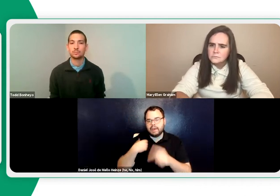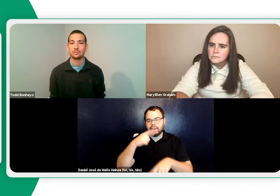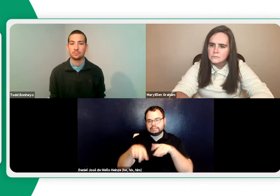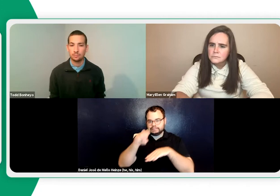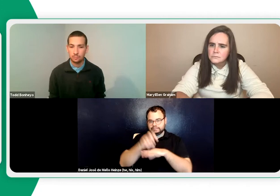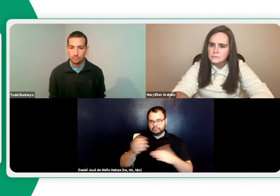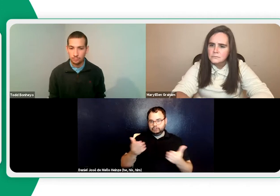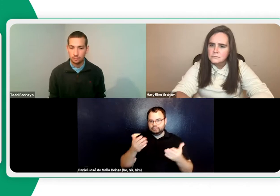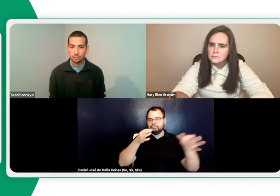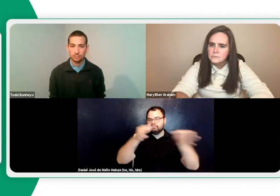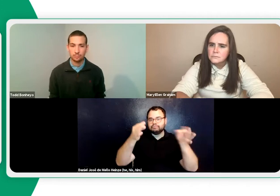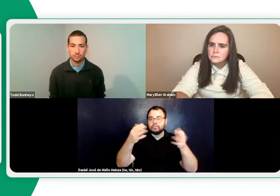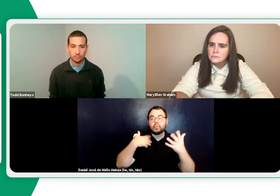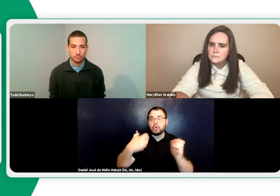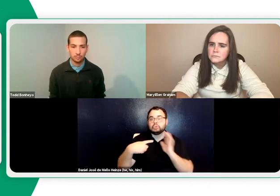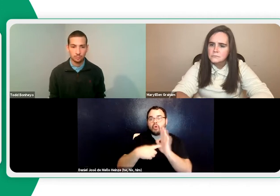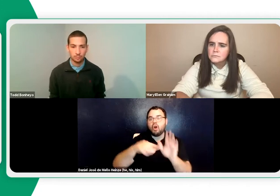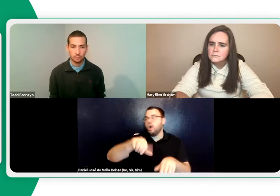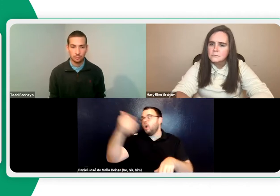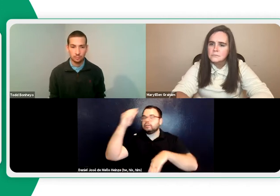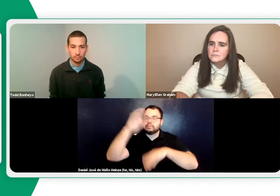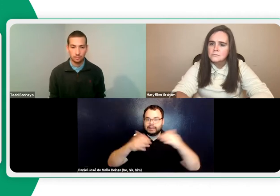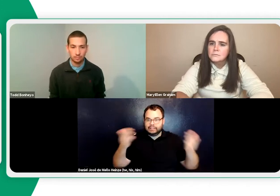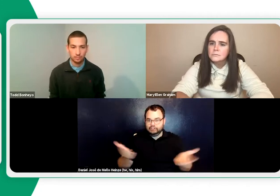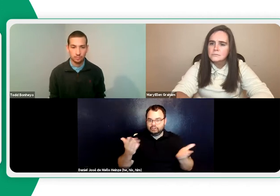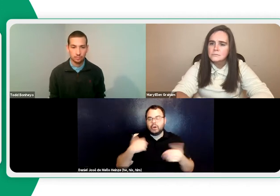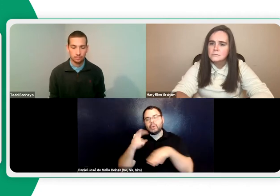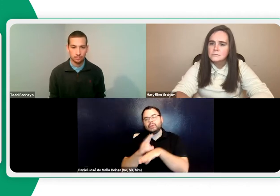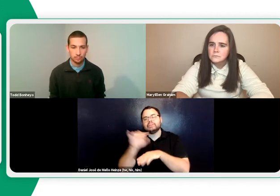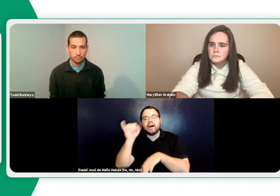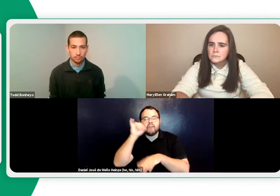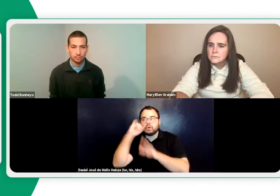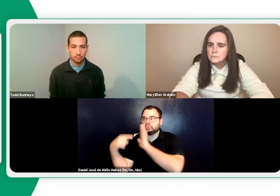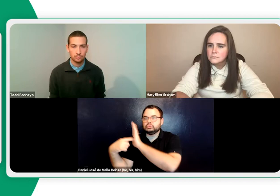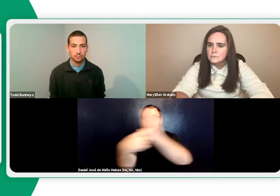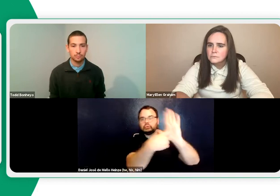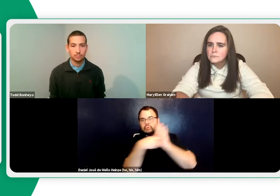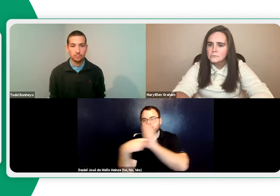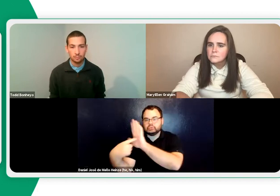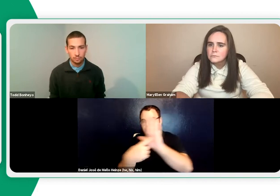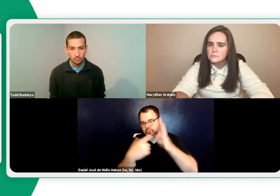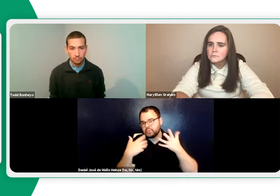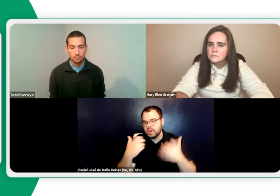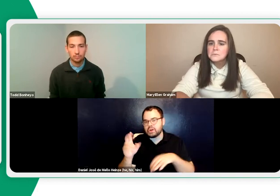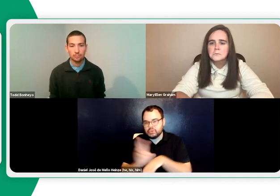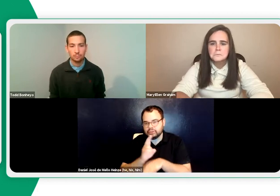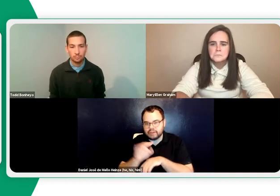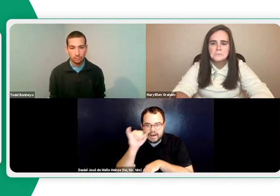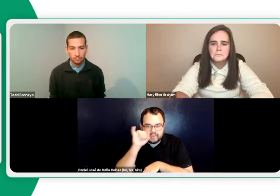my iPhone. Because, you know, you can't, if I don't want to sit and just explain something that's outside of where I am, I'll